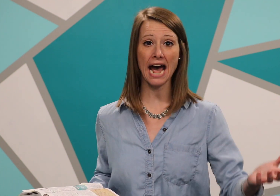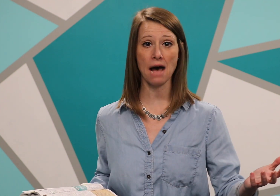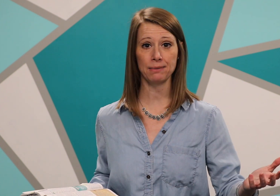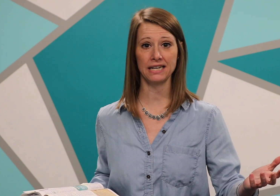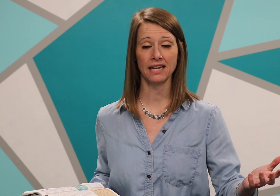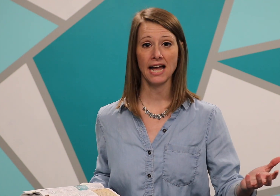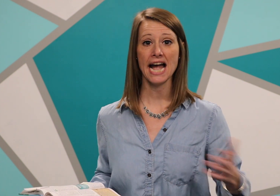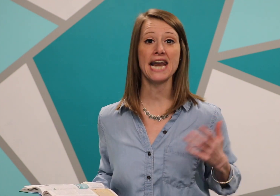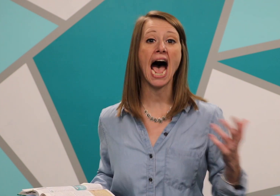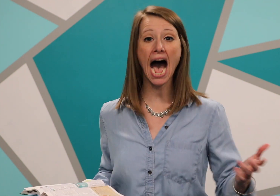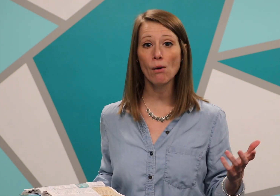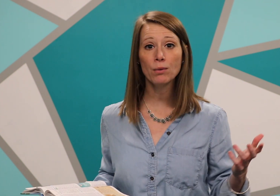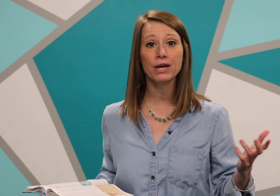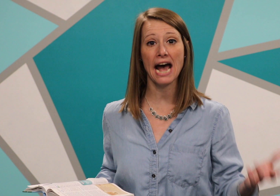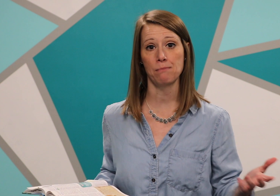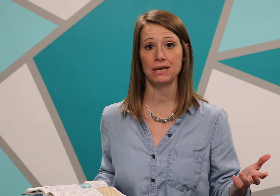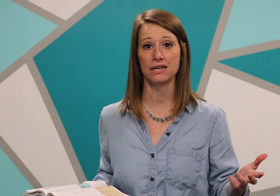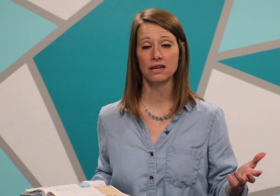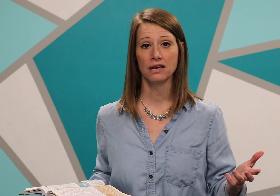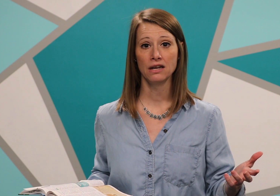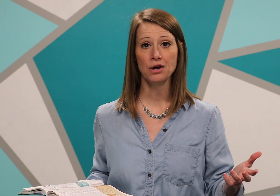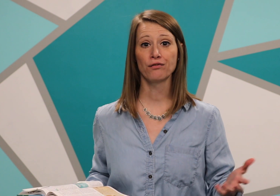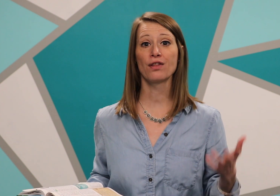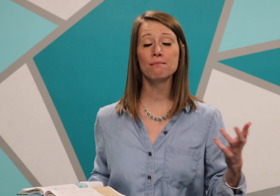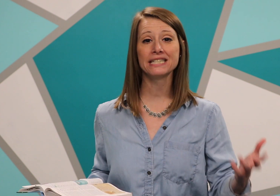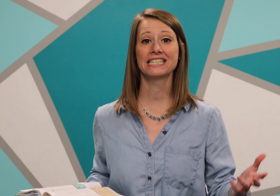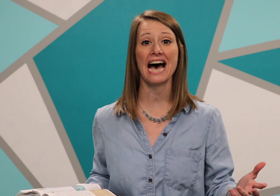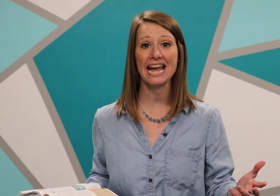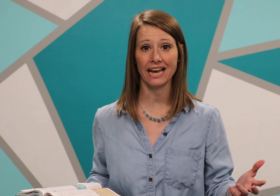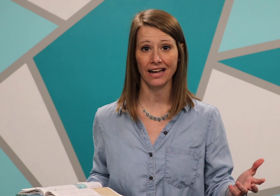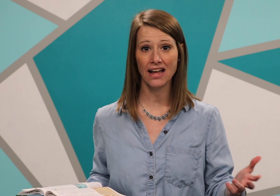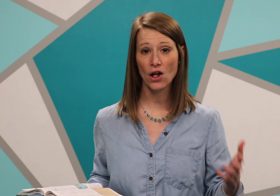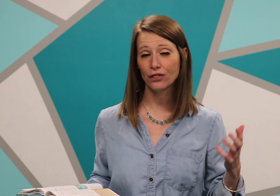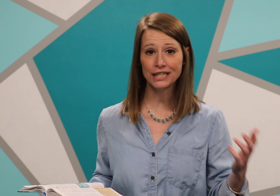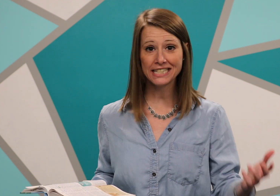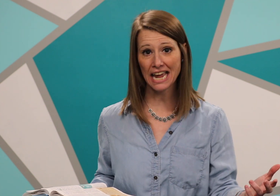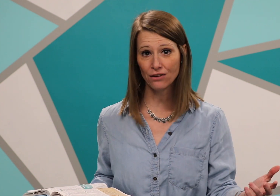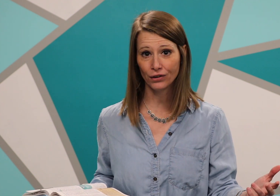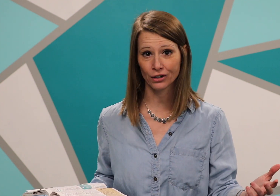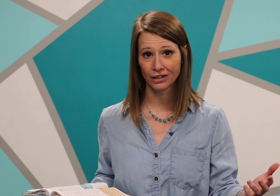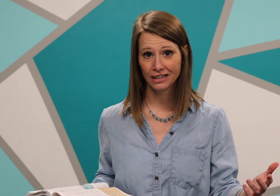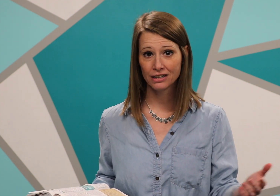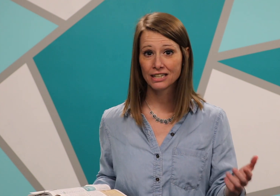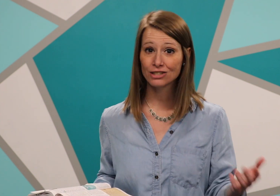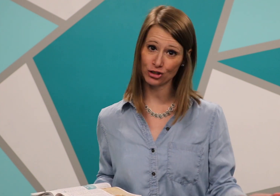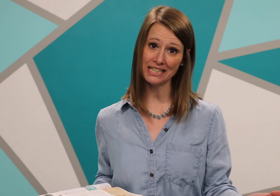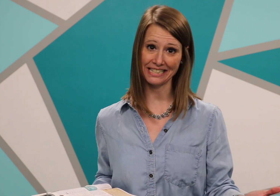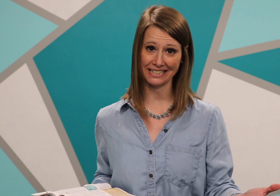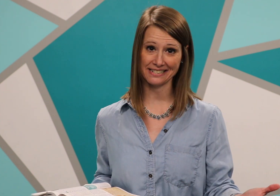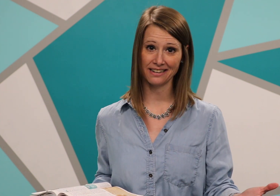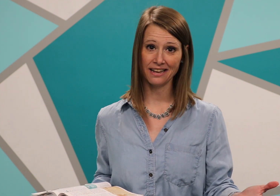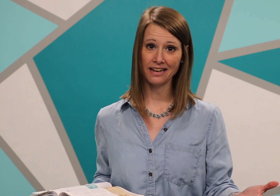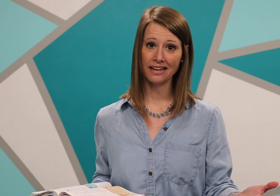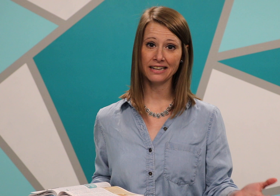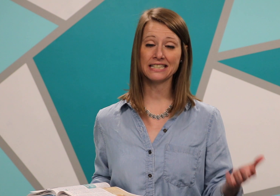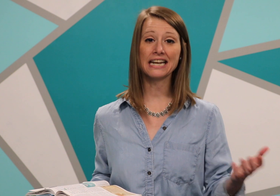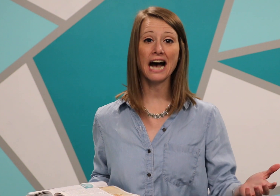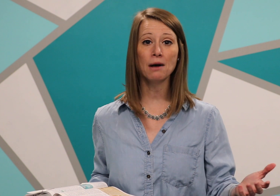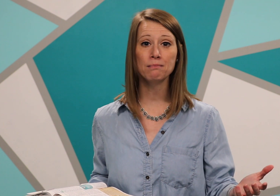happen and how it would happen for the Messiah, the Savior, Jesus, to come